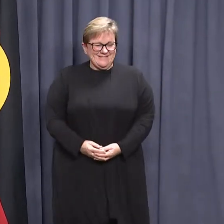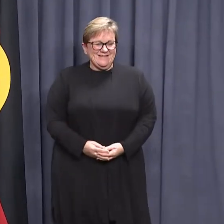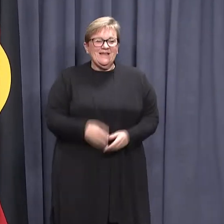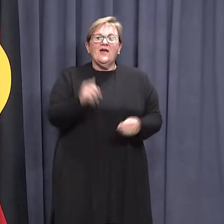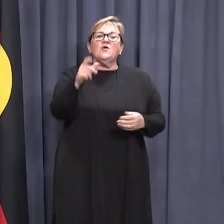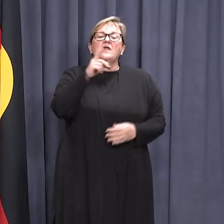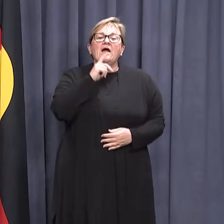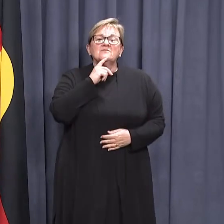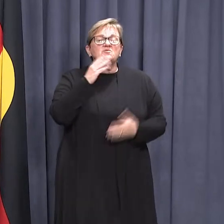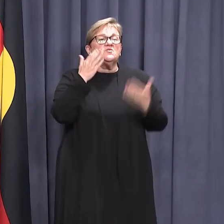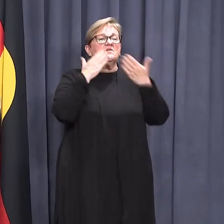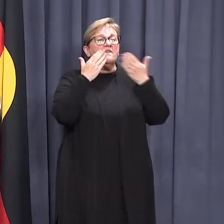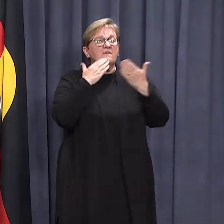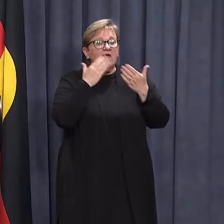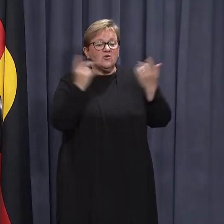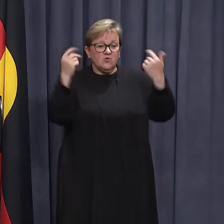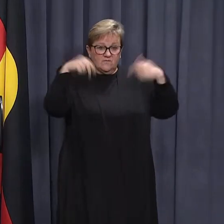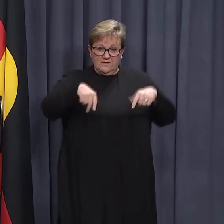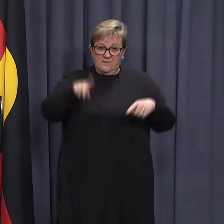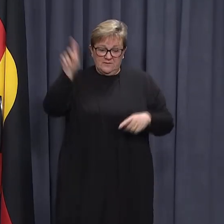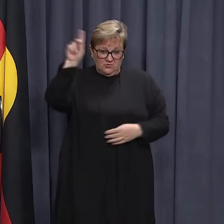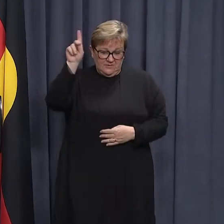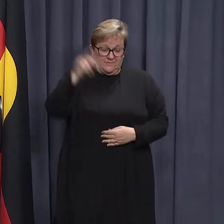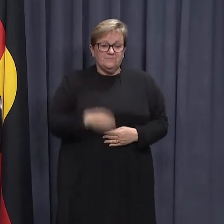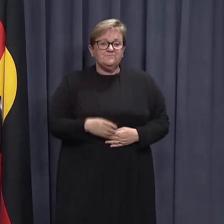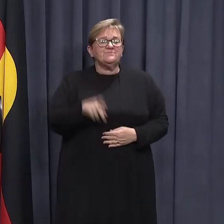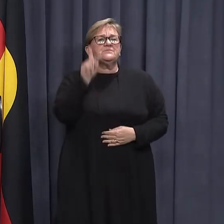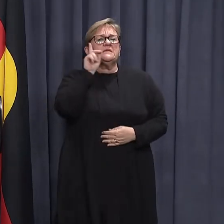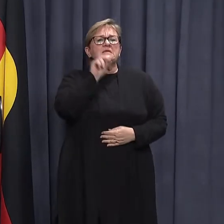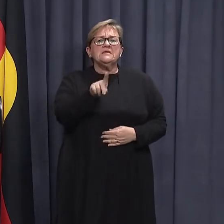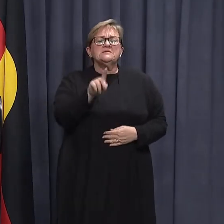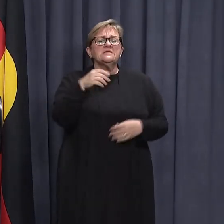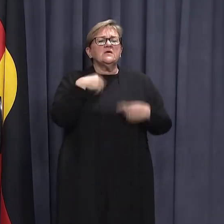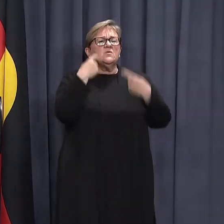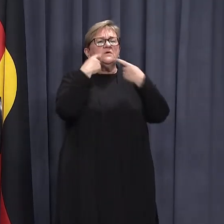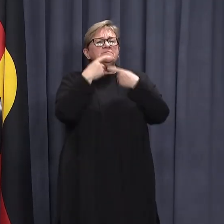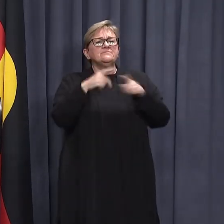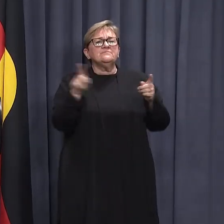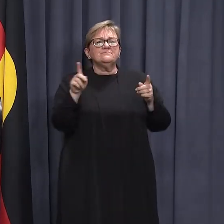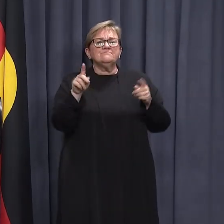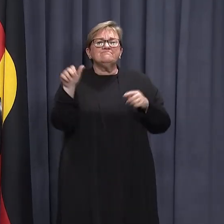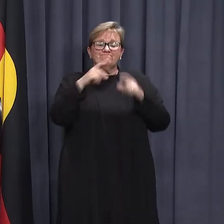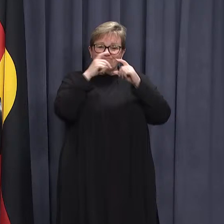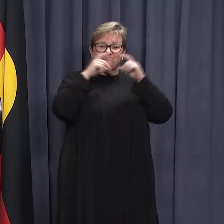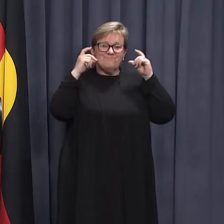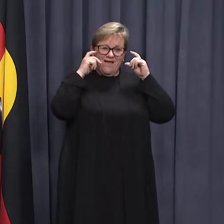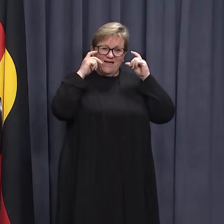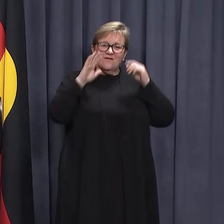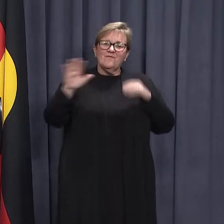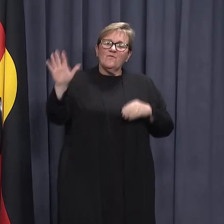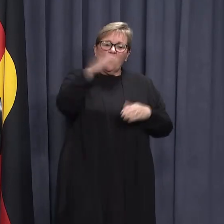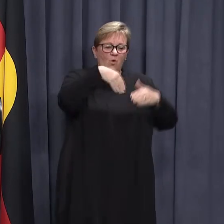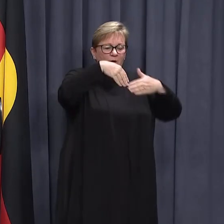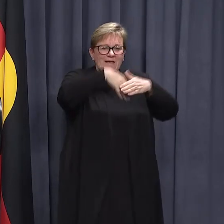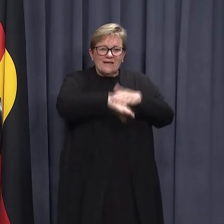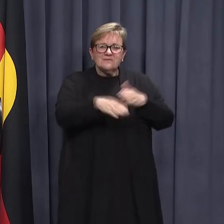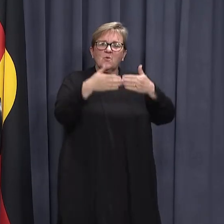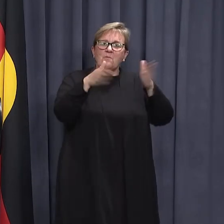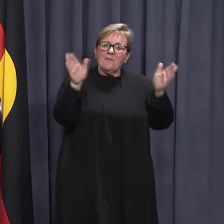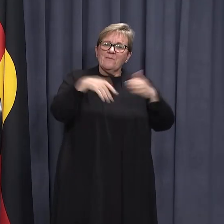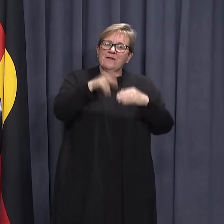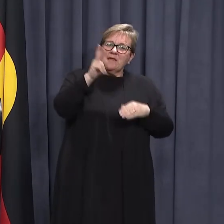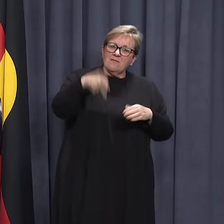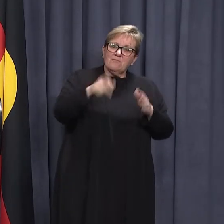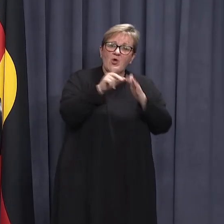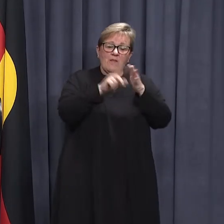Good afternoon and thank you for joining us here today. Yesterday we announced the return of mask wearing for all indoor public settings in